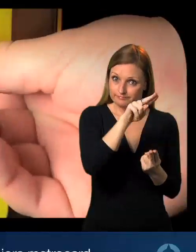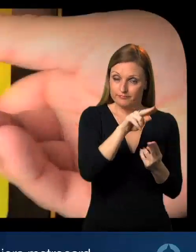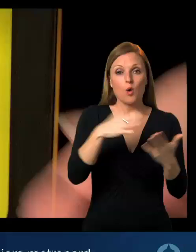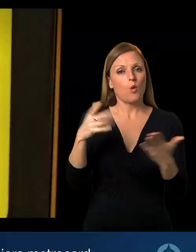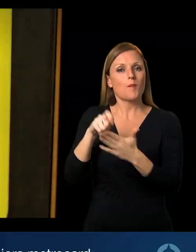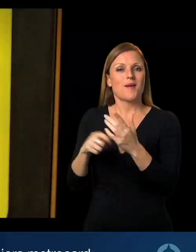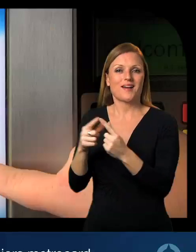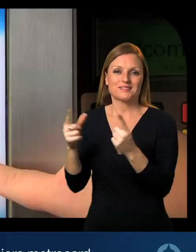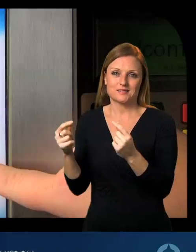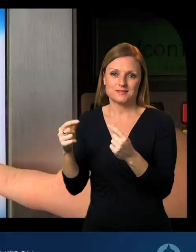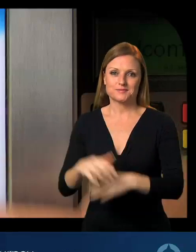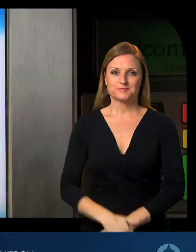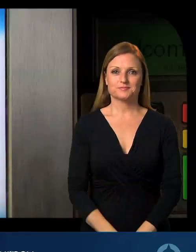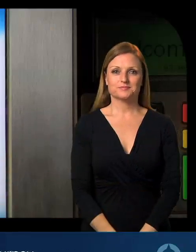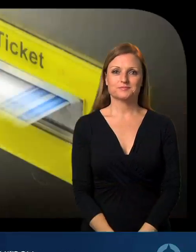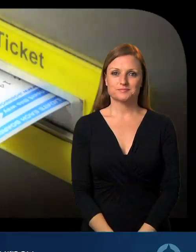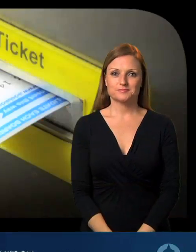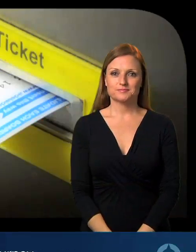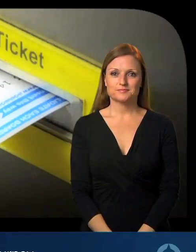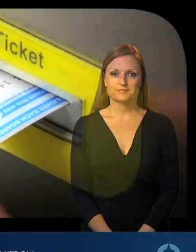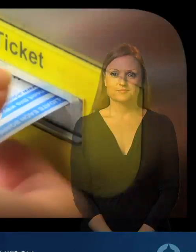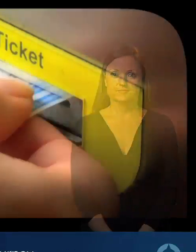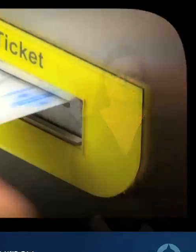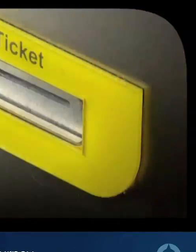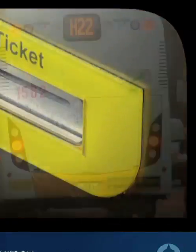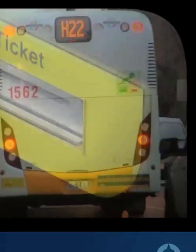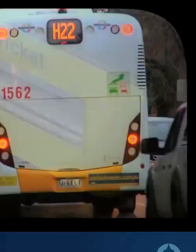their Seniors Metro card or buy a ticket for that journey.